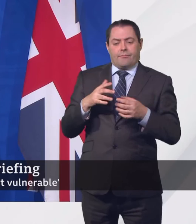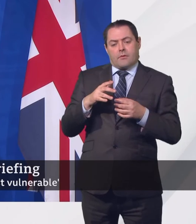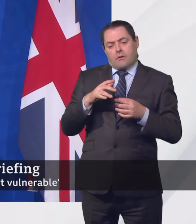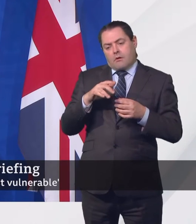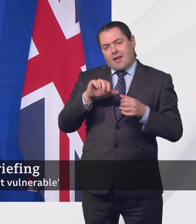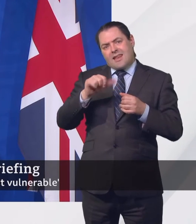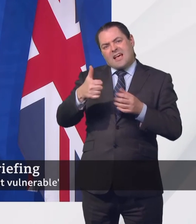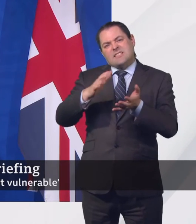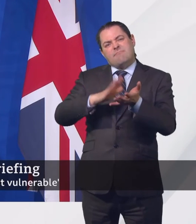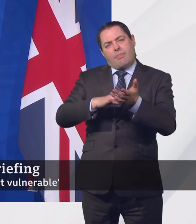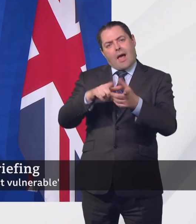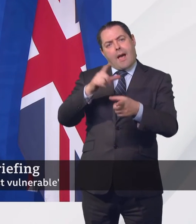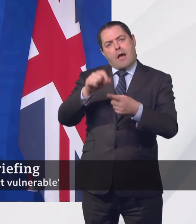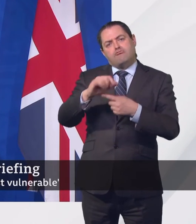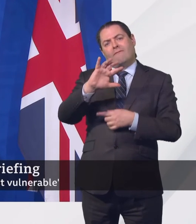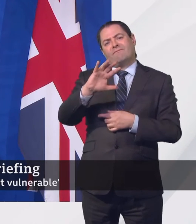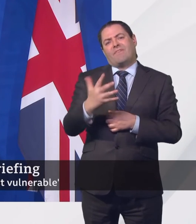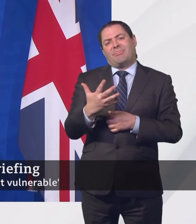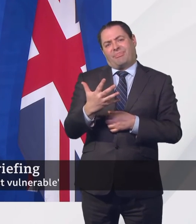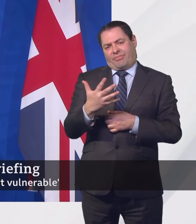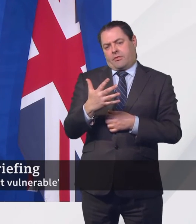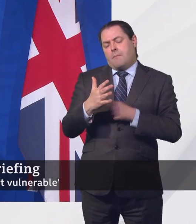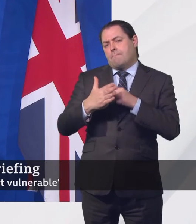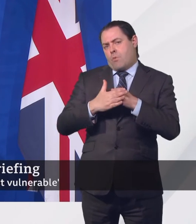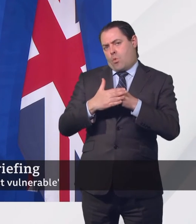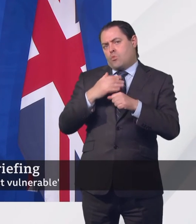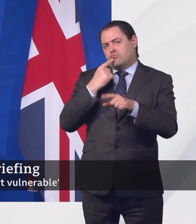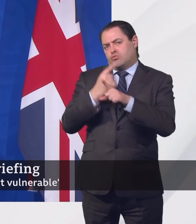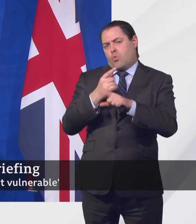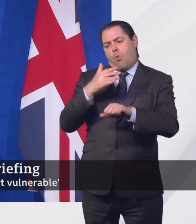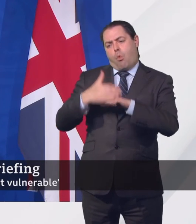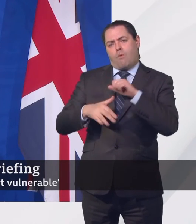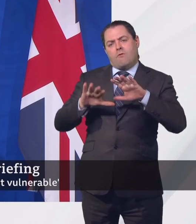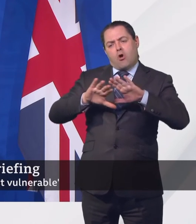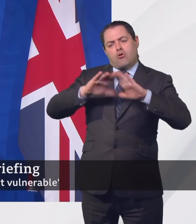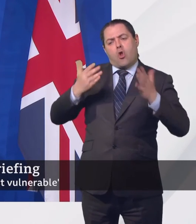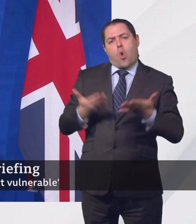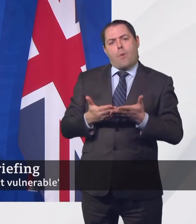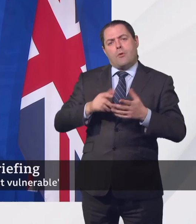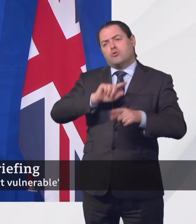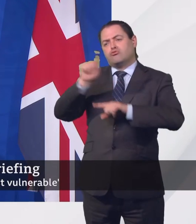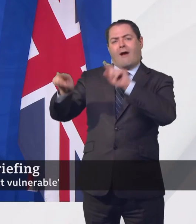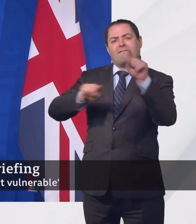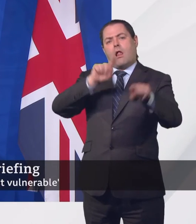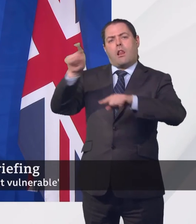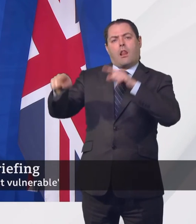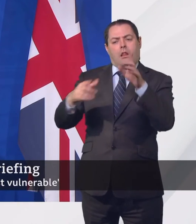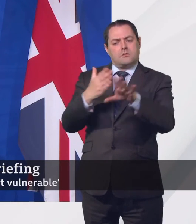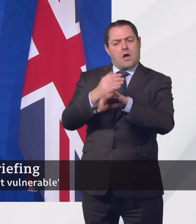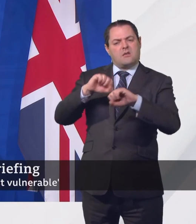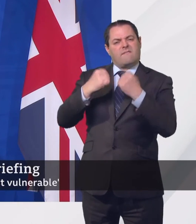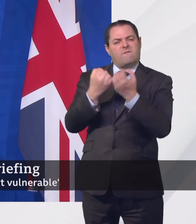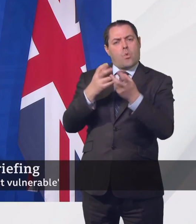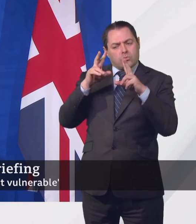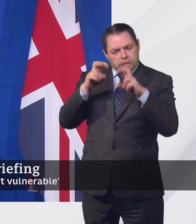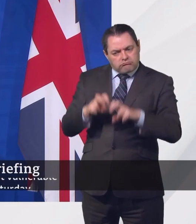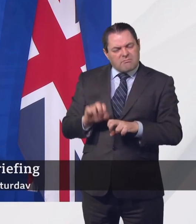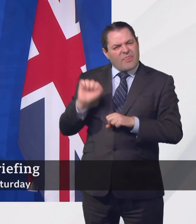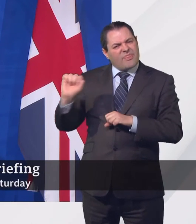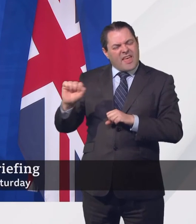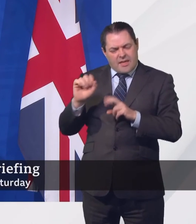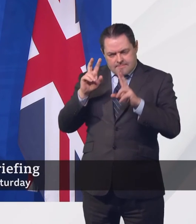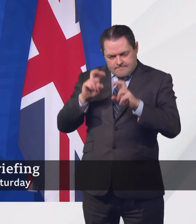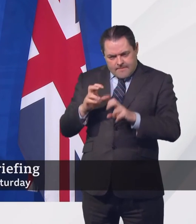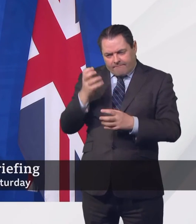Global Travel Task Force has come up with. And clearly, at the